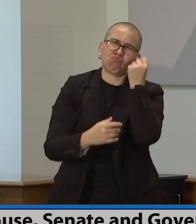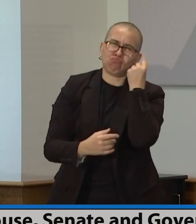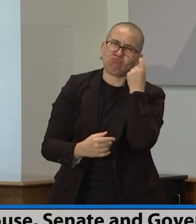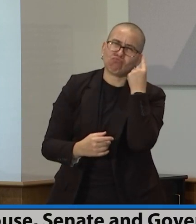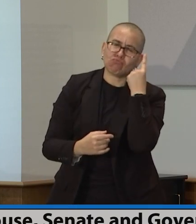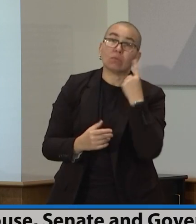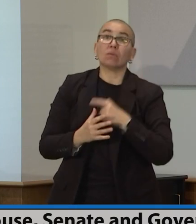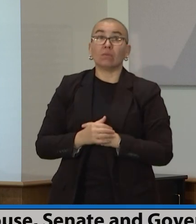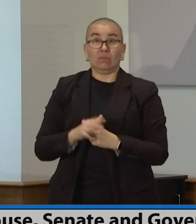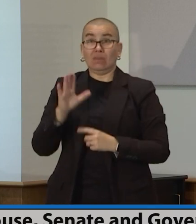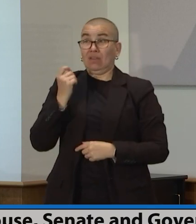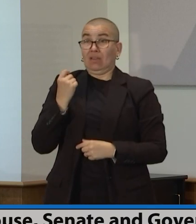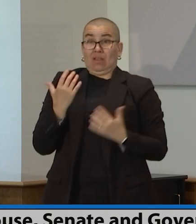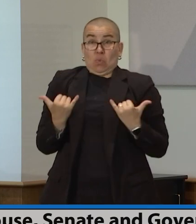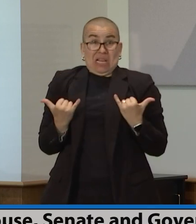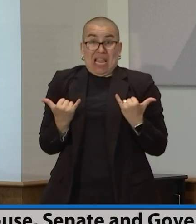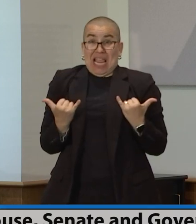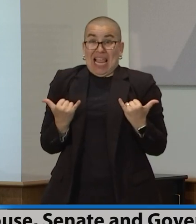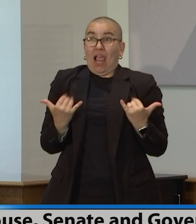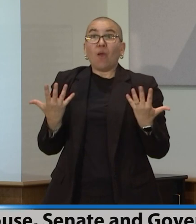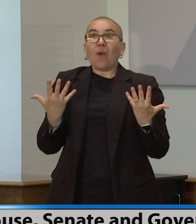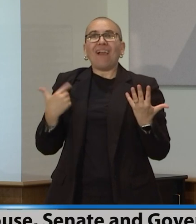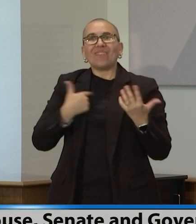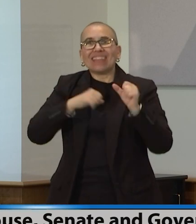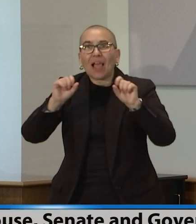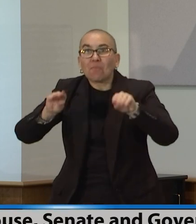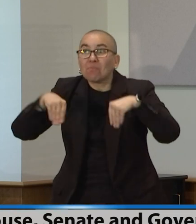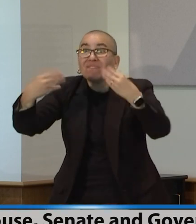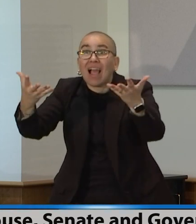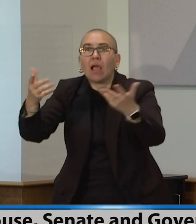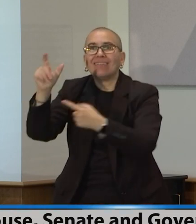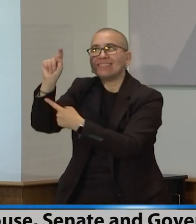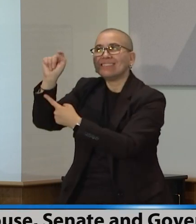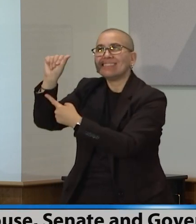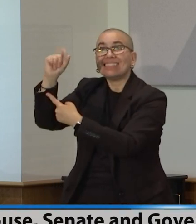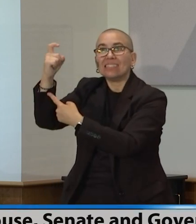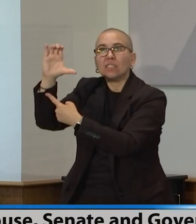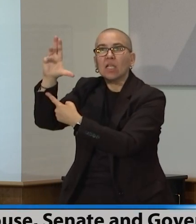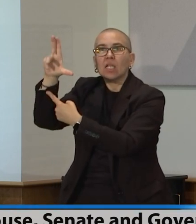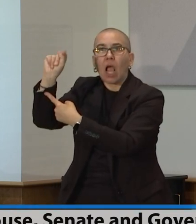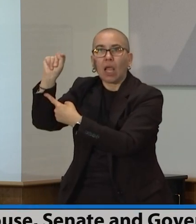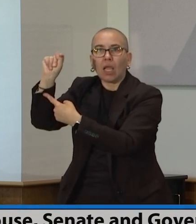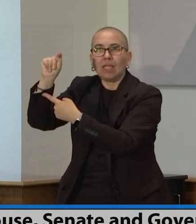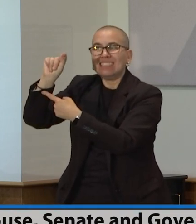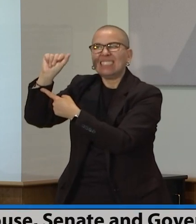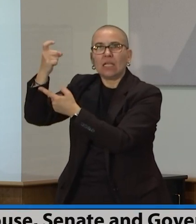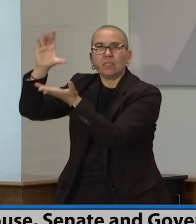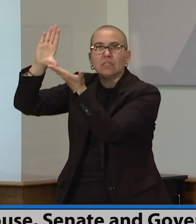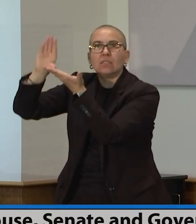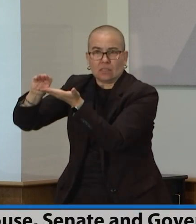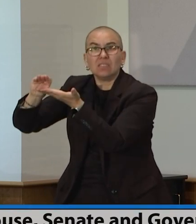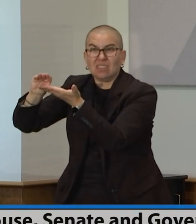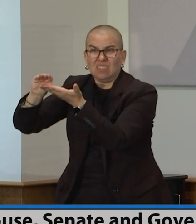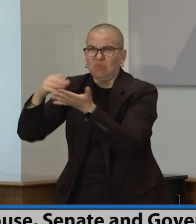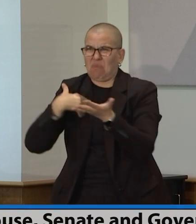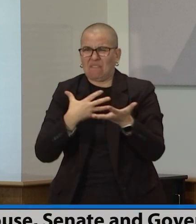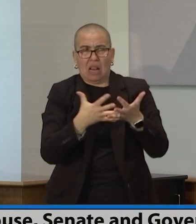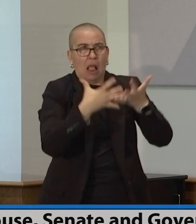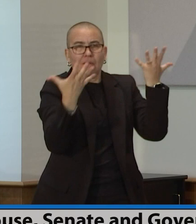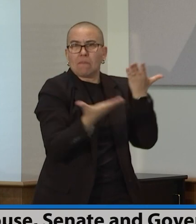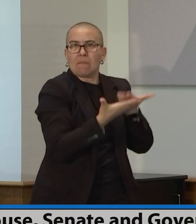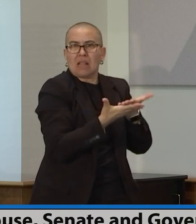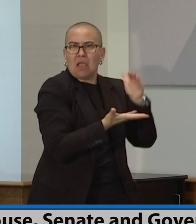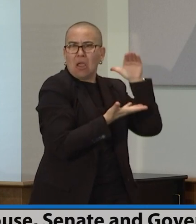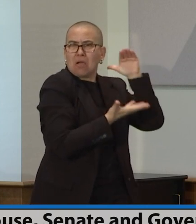give tax cuts, to have historic funding in E-12. Really an enormous investment